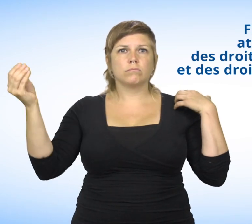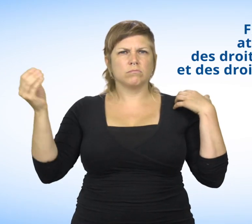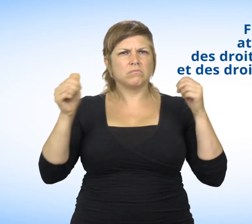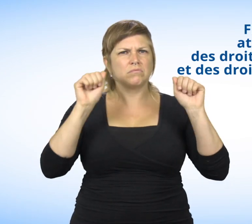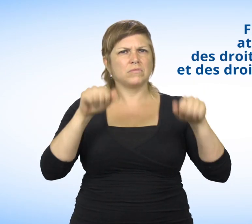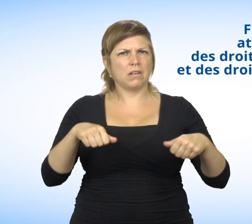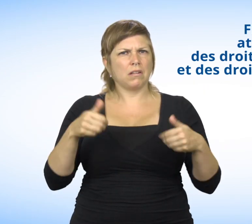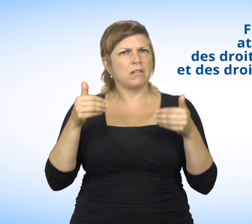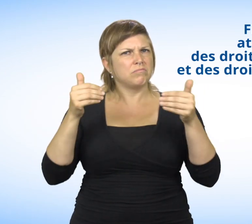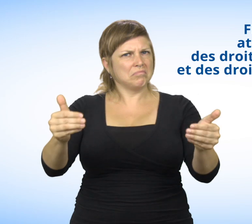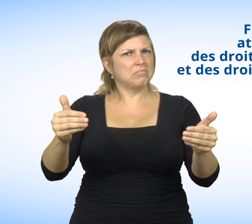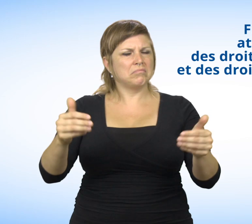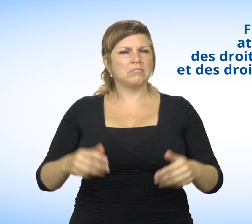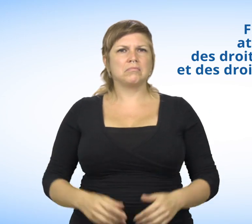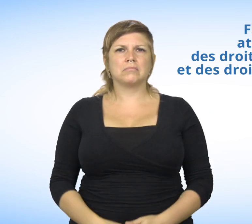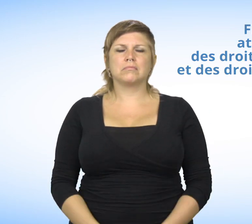You can file a complaint at the commission